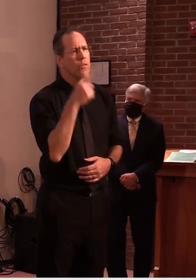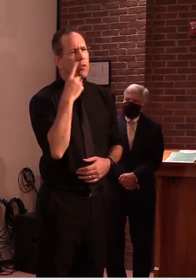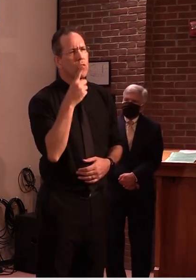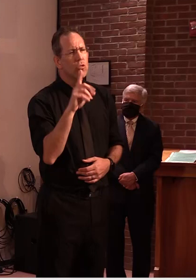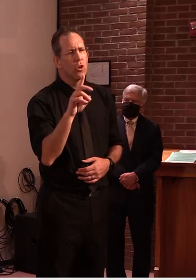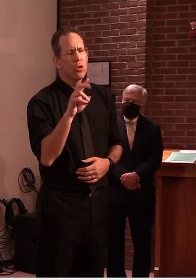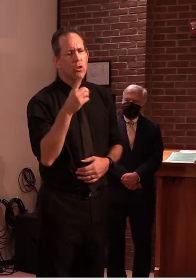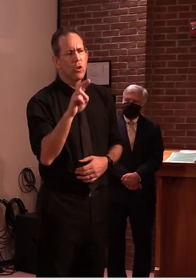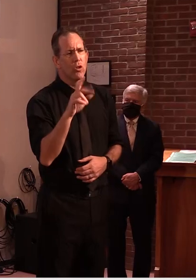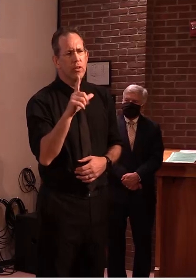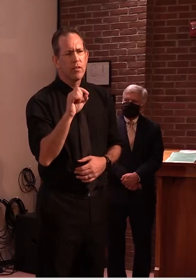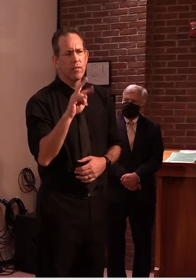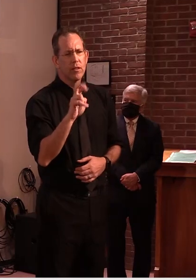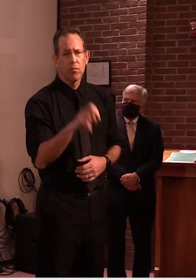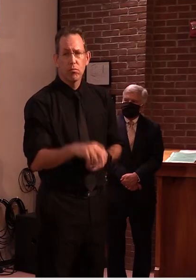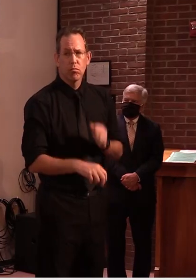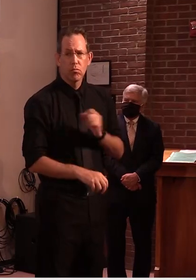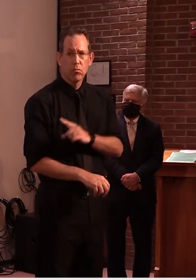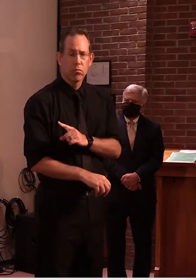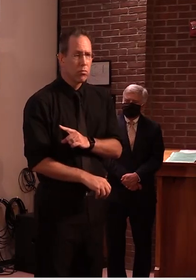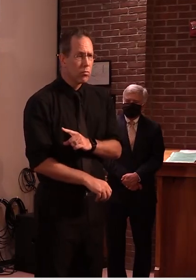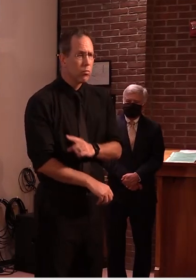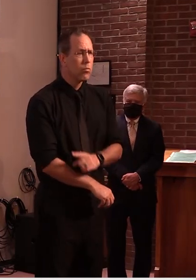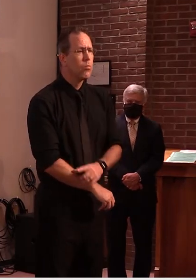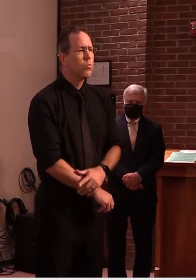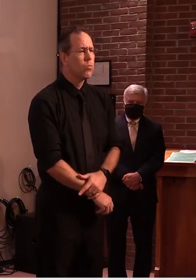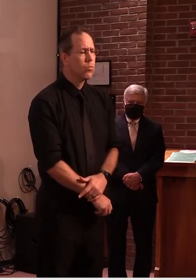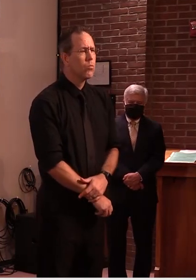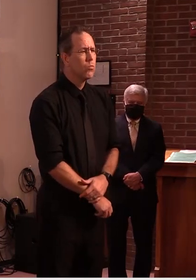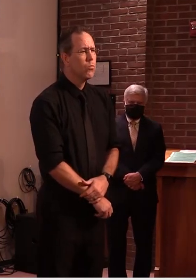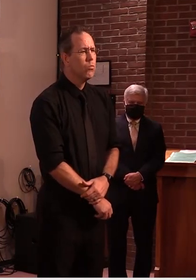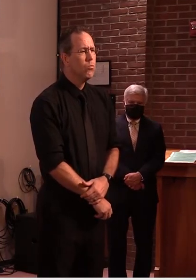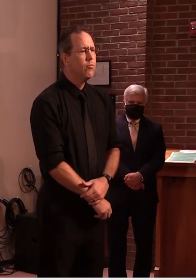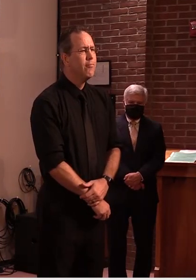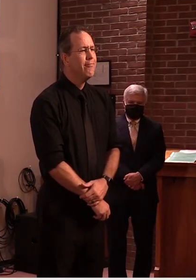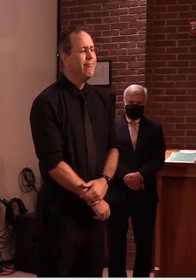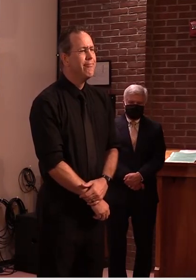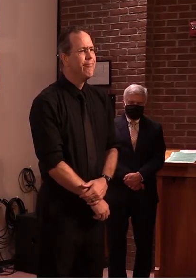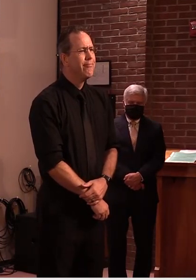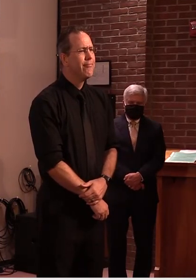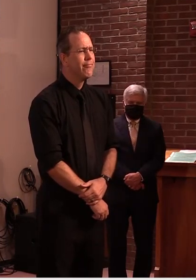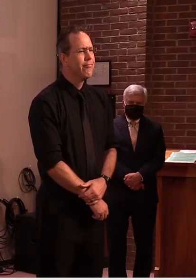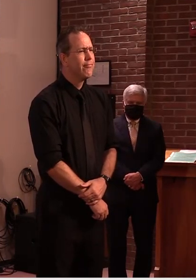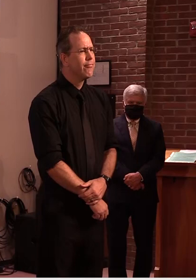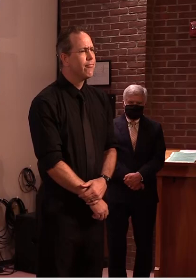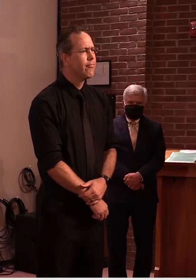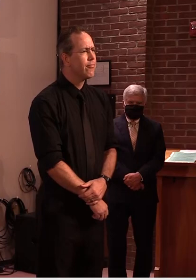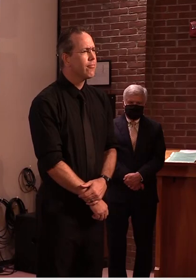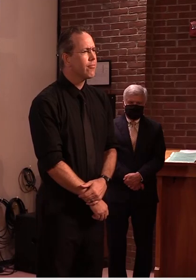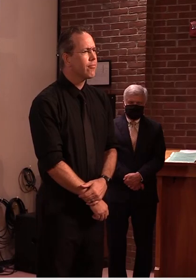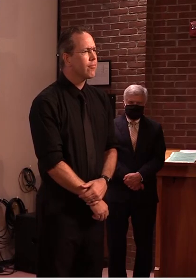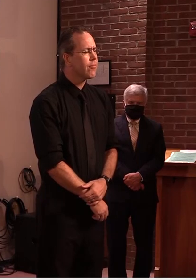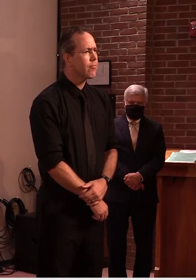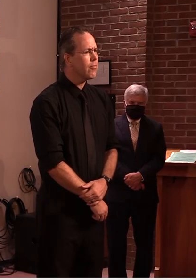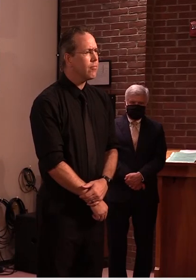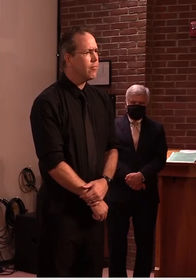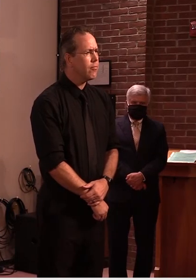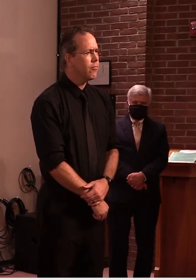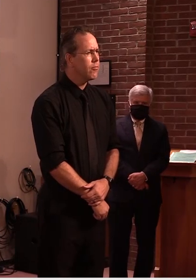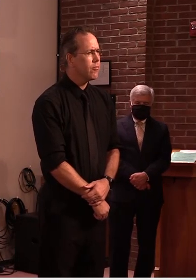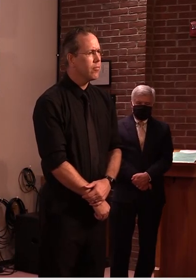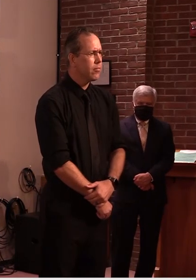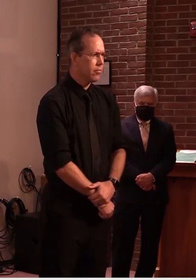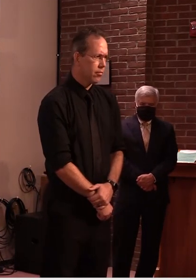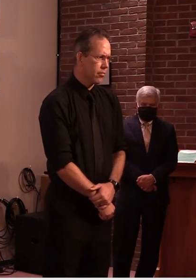okay go ahead yeah thank you so so if i understand correctly you suggested earlier that there